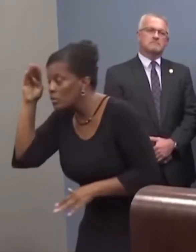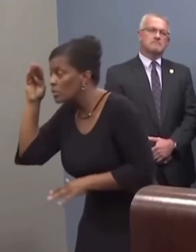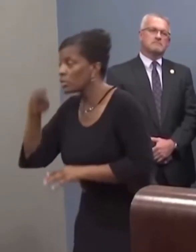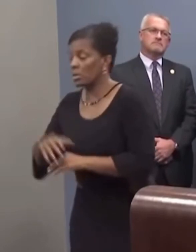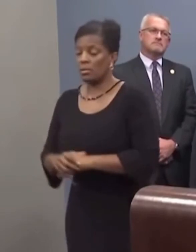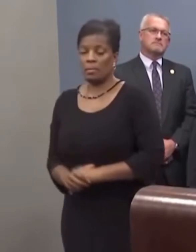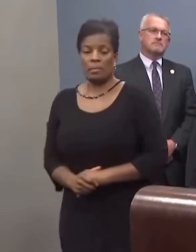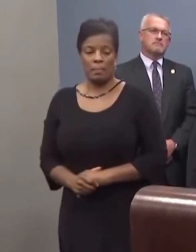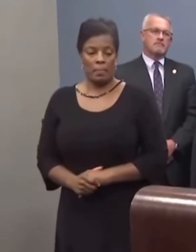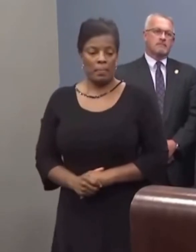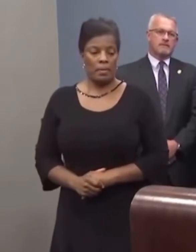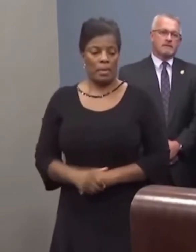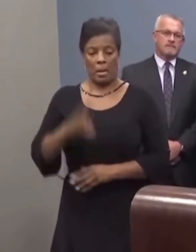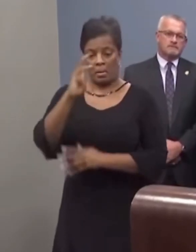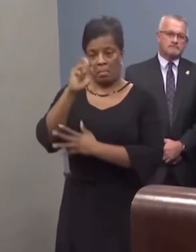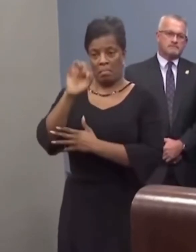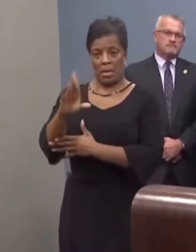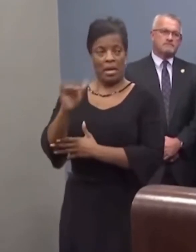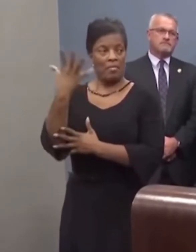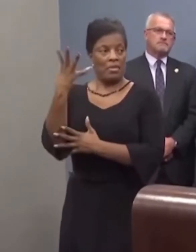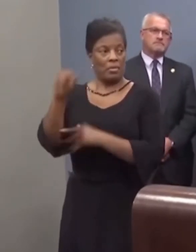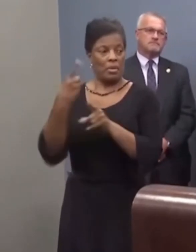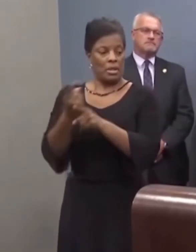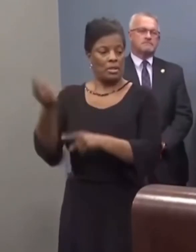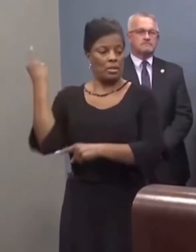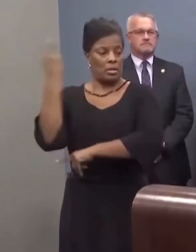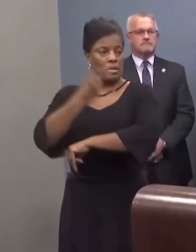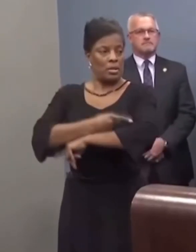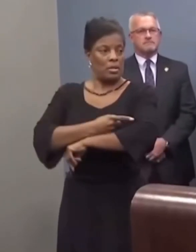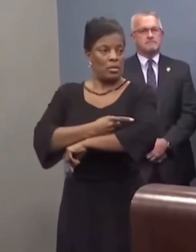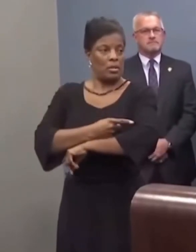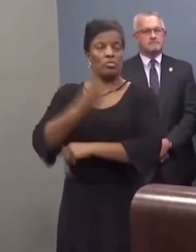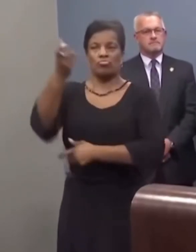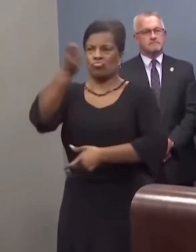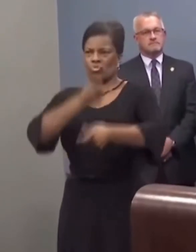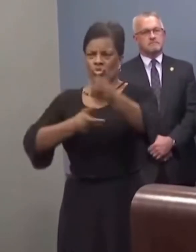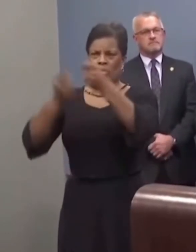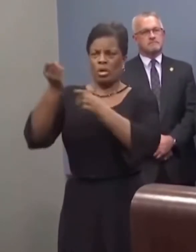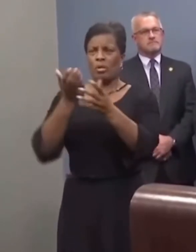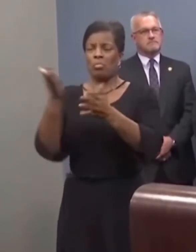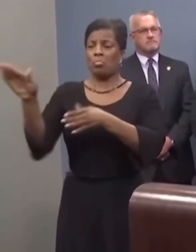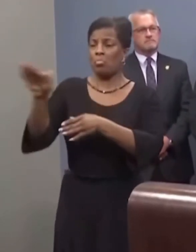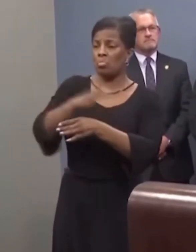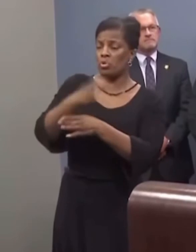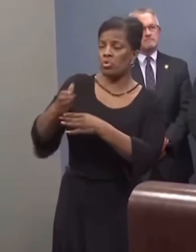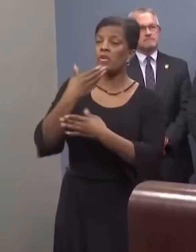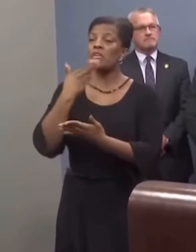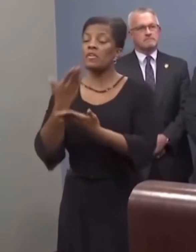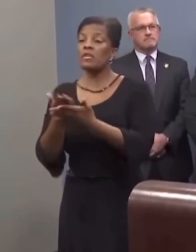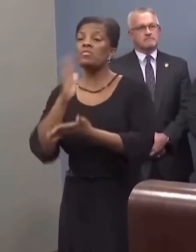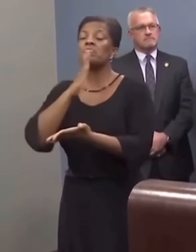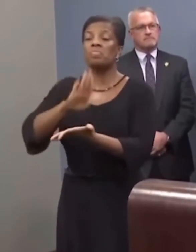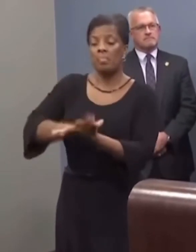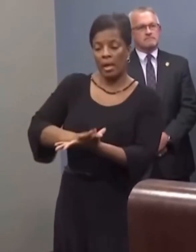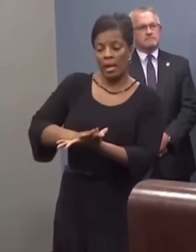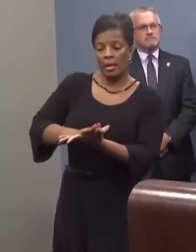Mayor? You know, 51 days ago, I said this was a struggle between good and evil. Well, tonight,